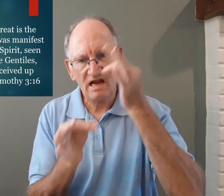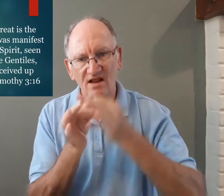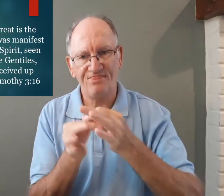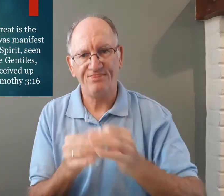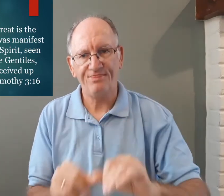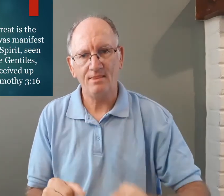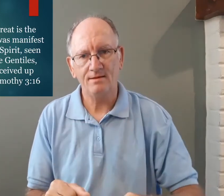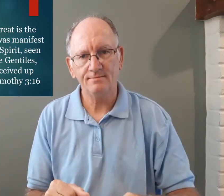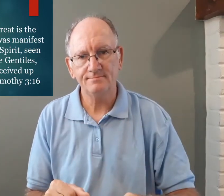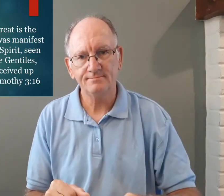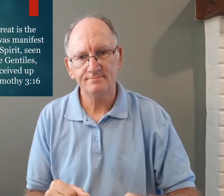that's faith